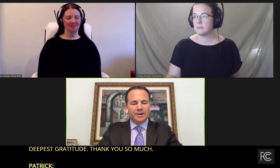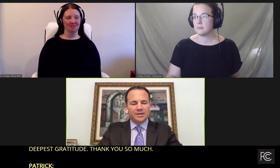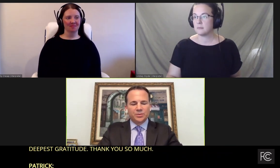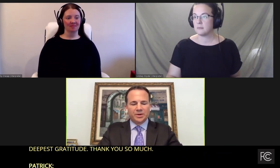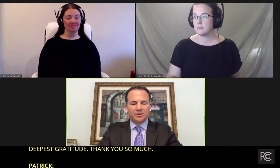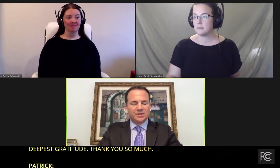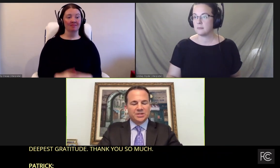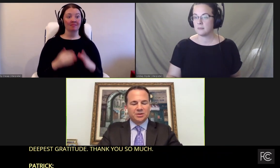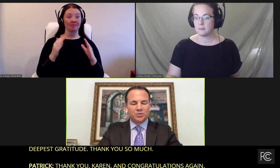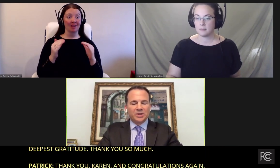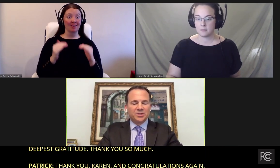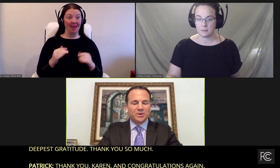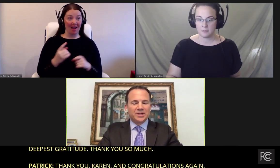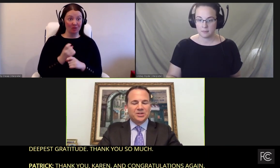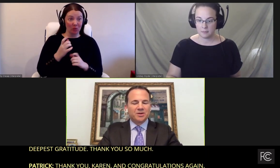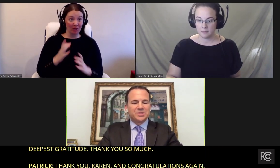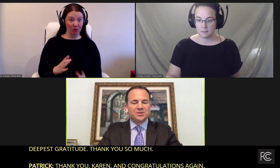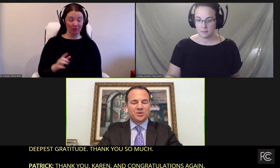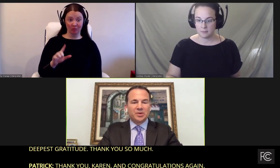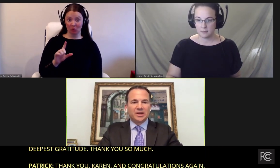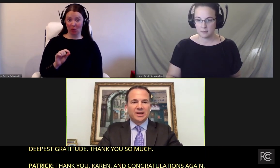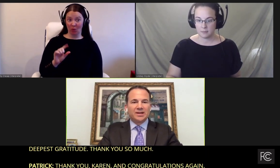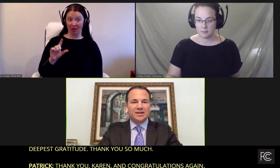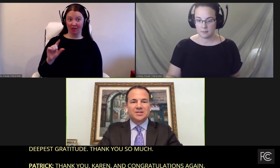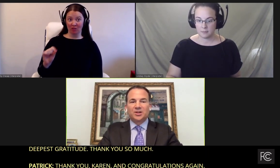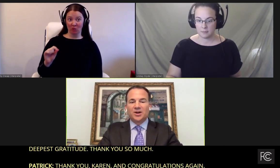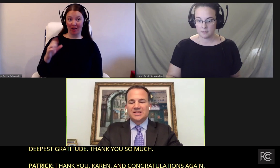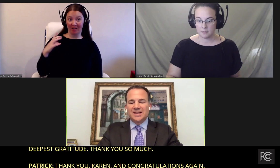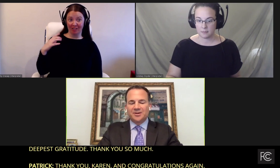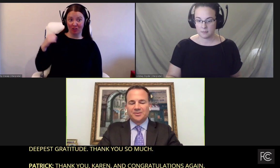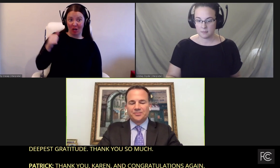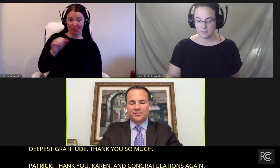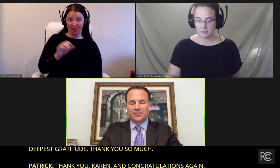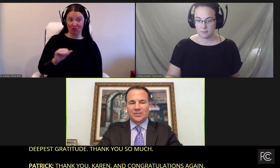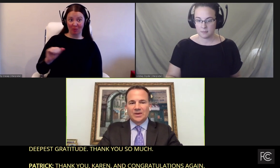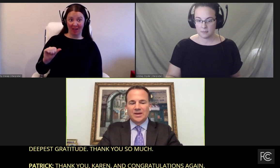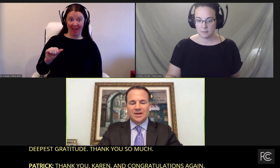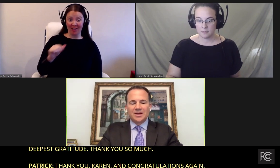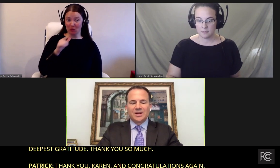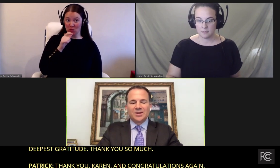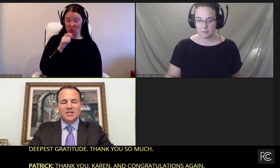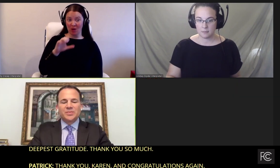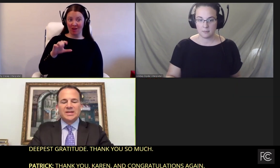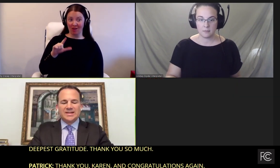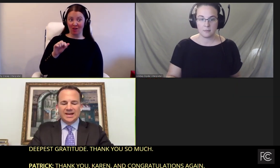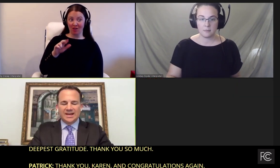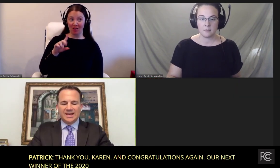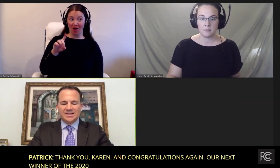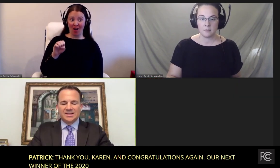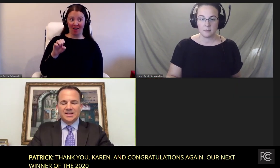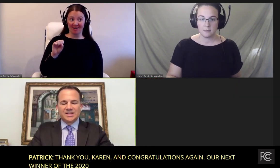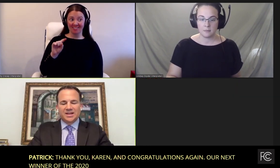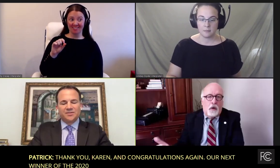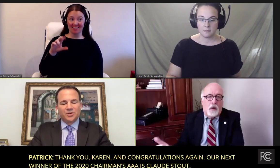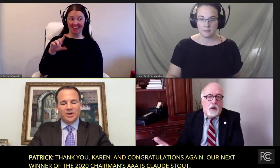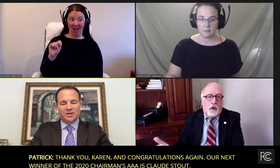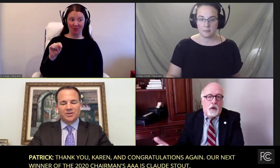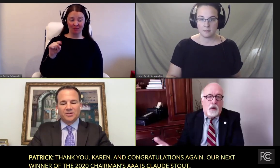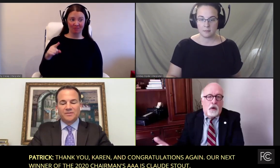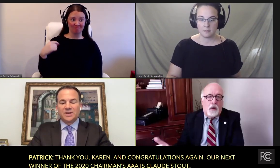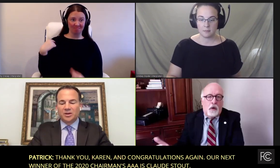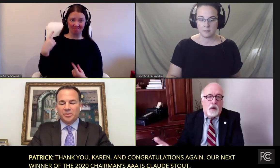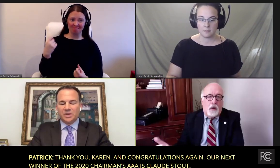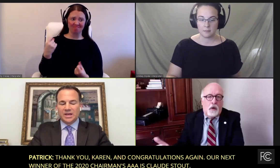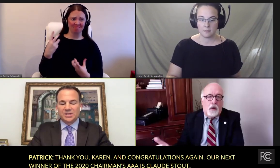Our next winner of the 2020 Chairman's AAA is Claude Stout. Claude spent decades as the Executive